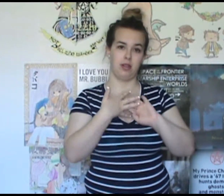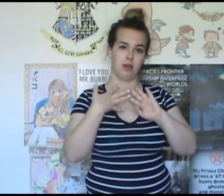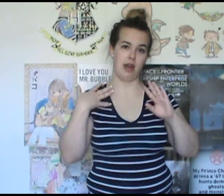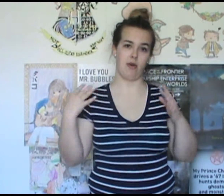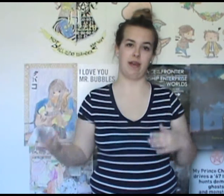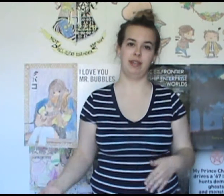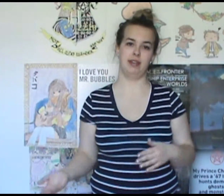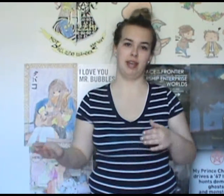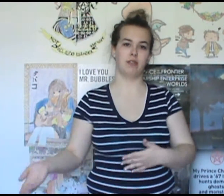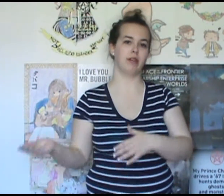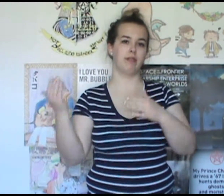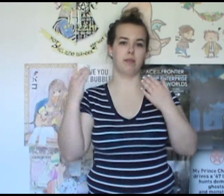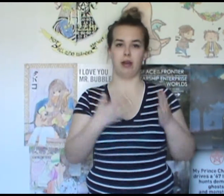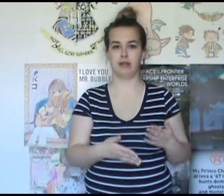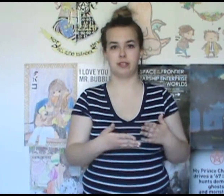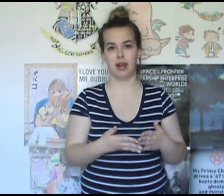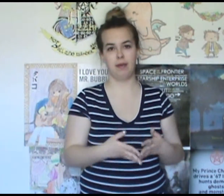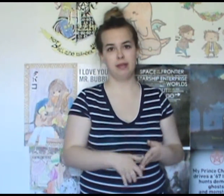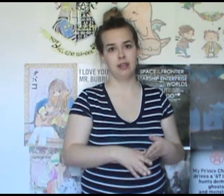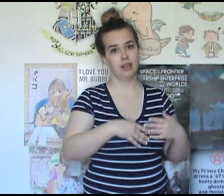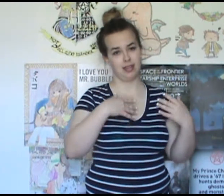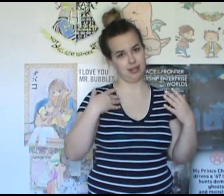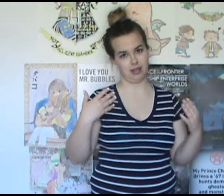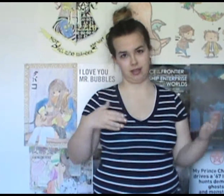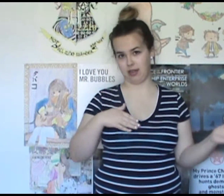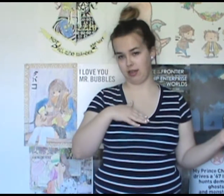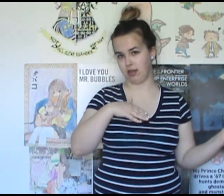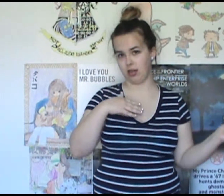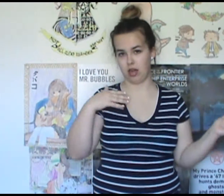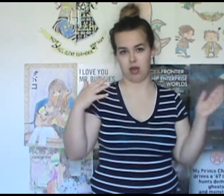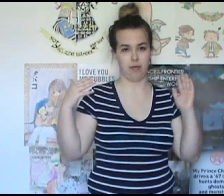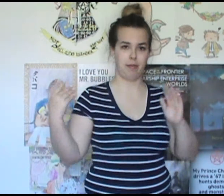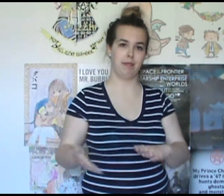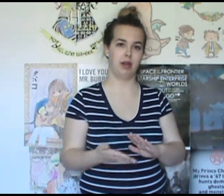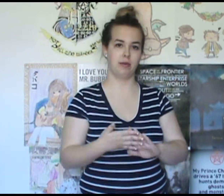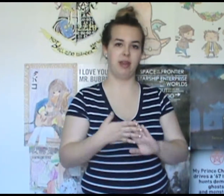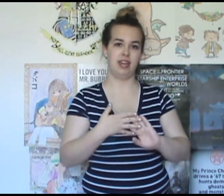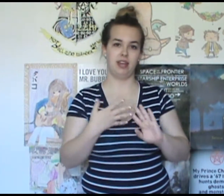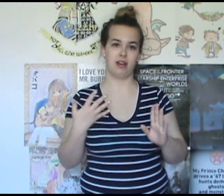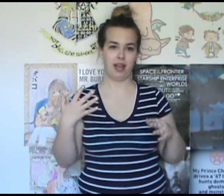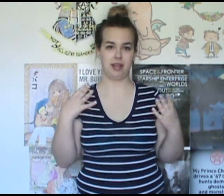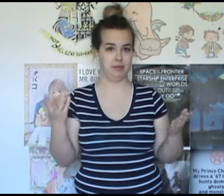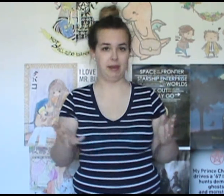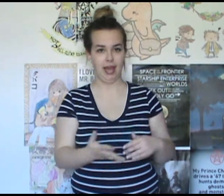her now having to take over for Park's job until the other main ER guy comes back.